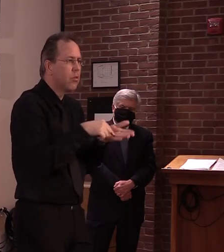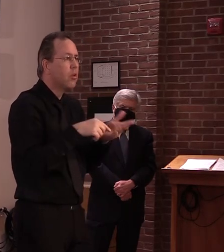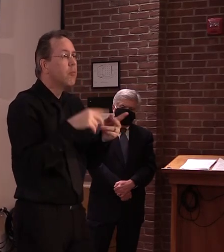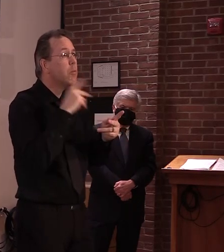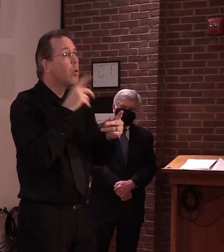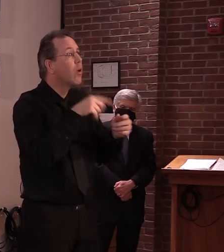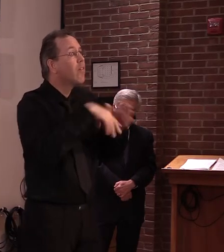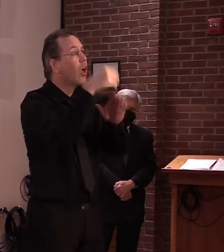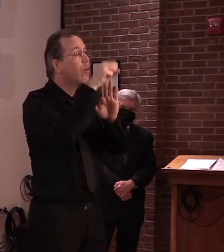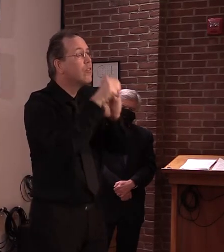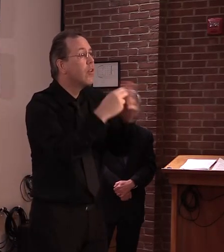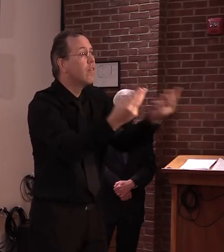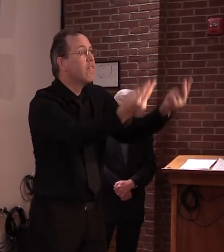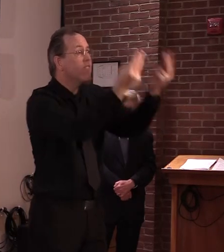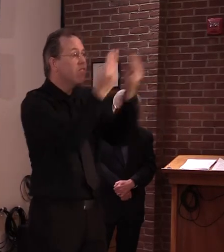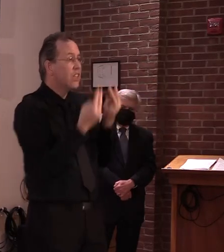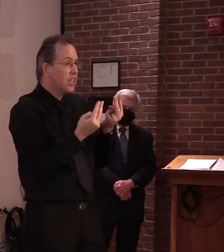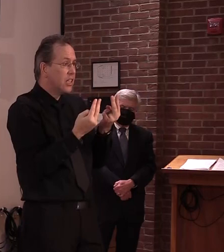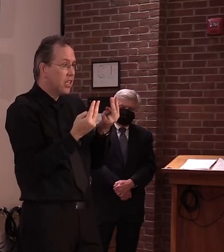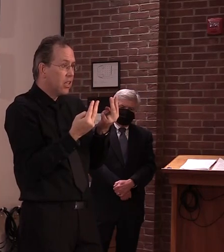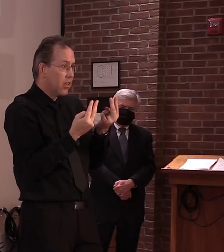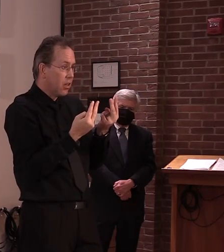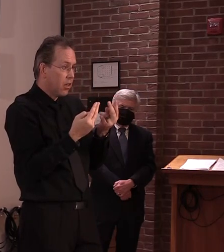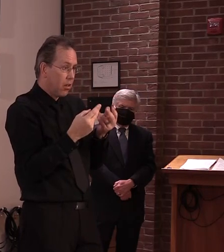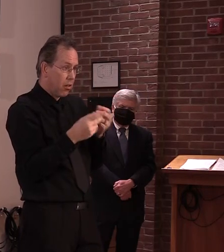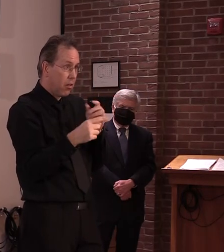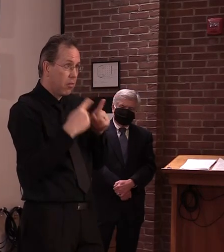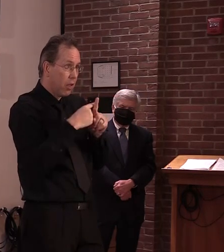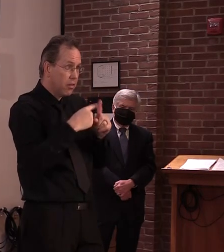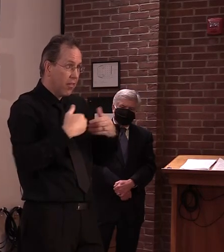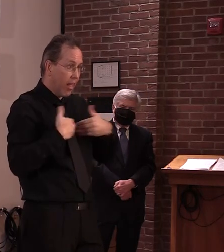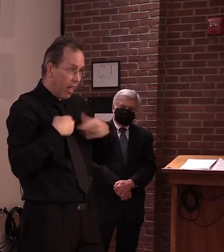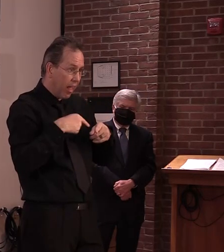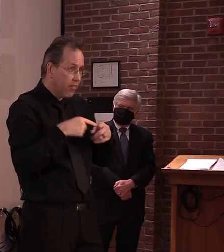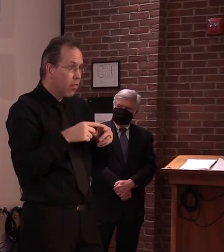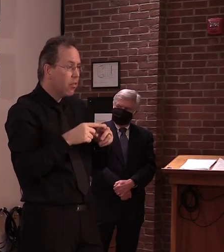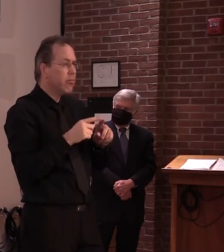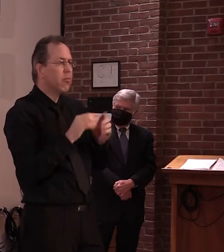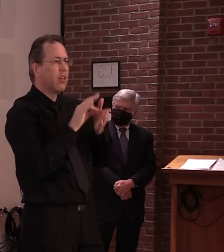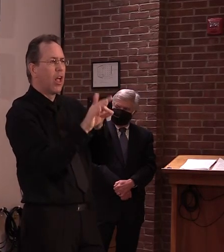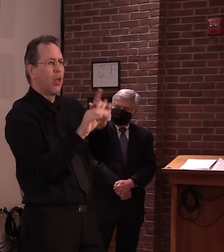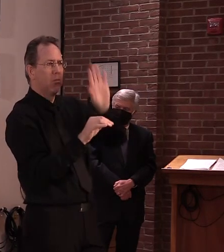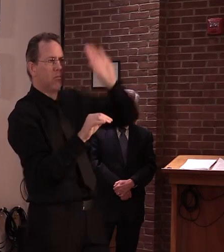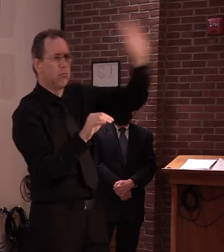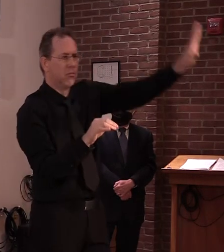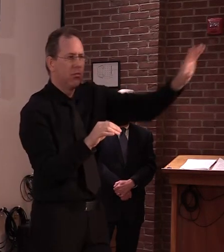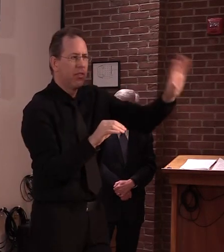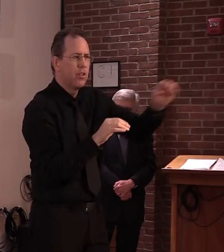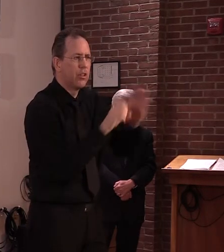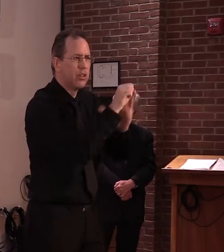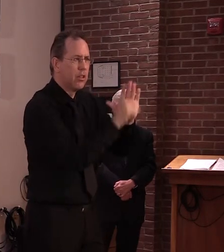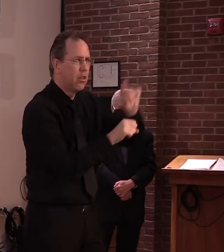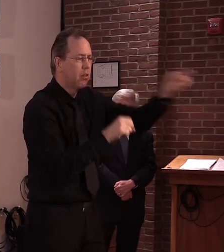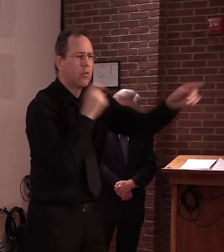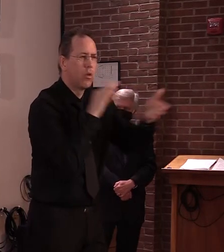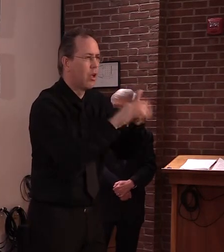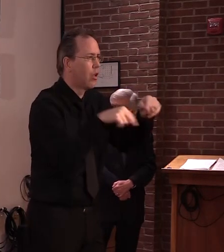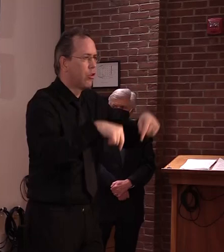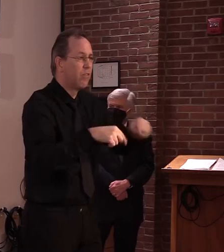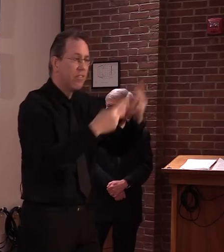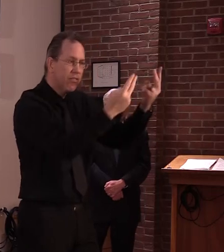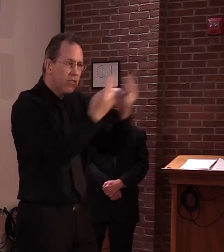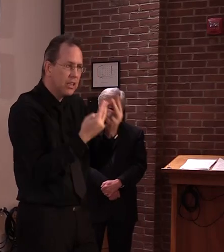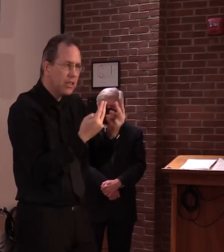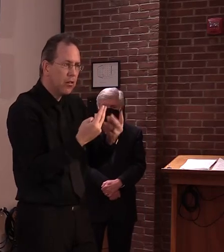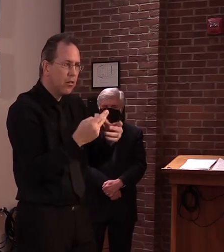and live out-of-state, those numbers were sent back to those states and were not included in the Vermont numbers.